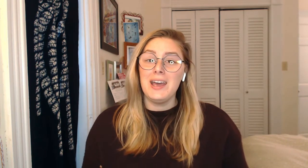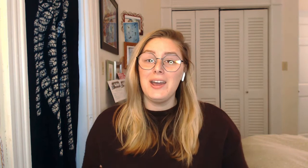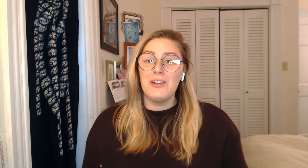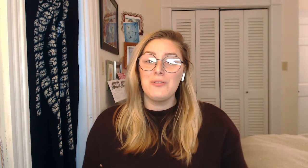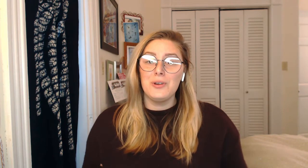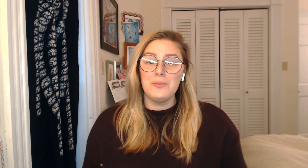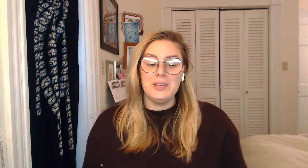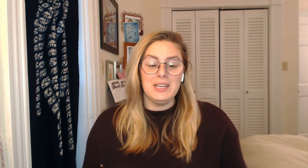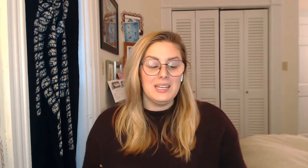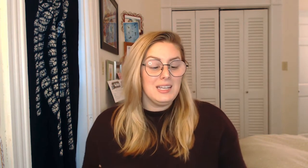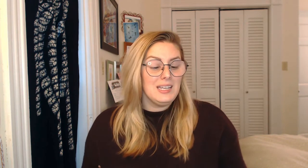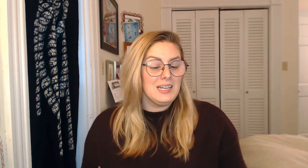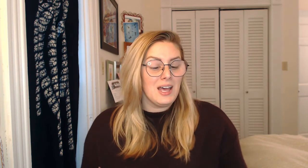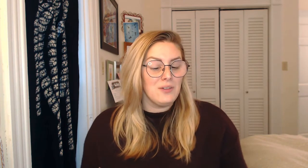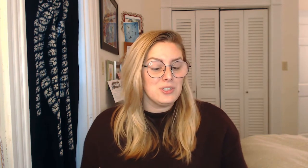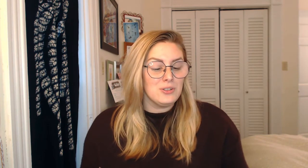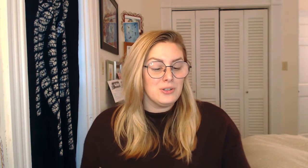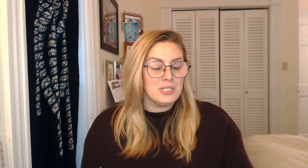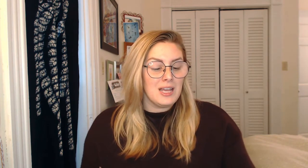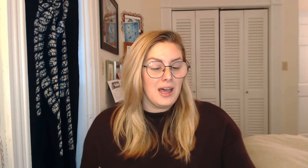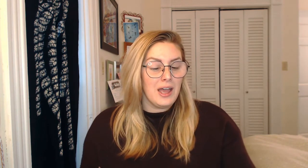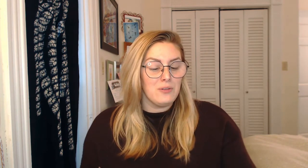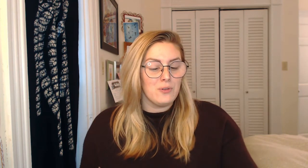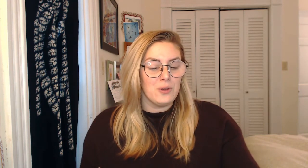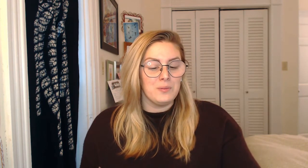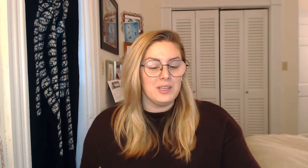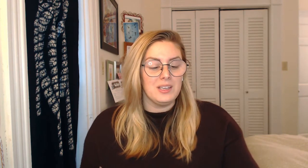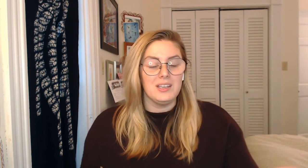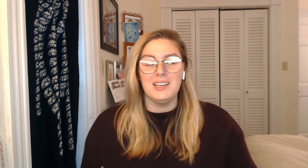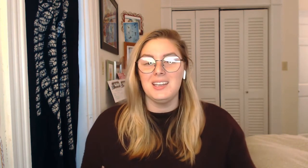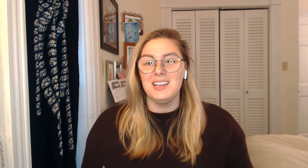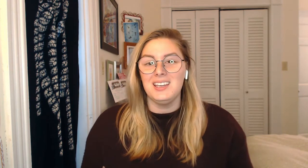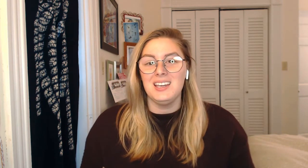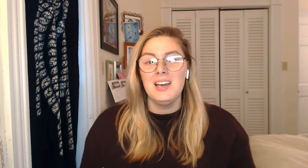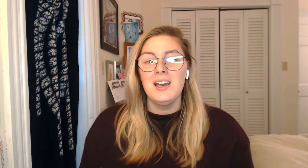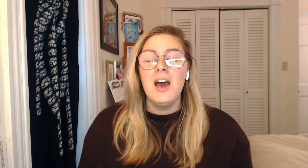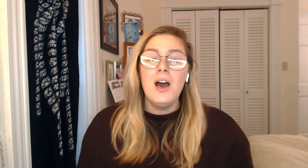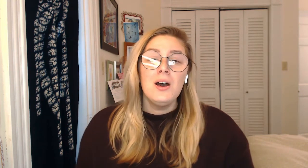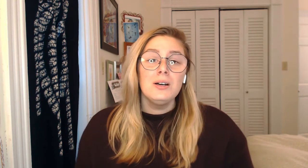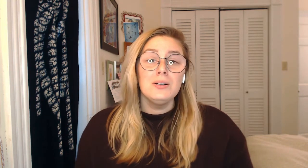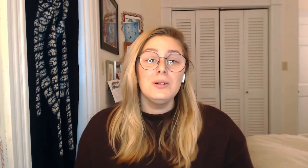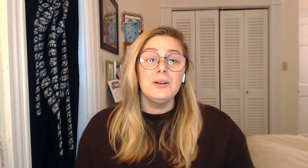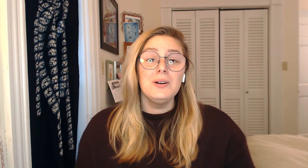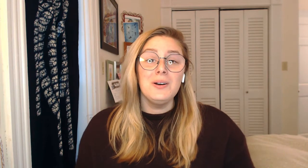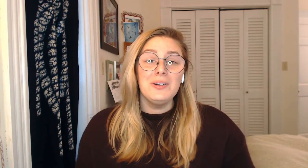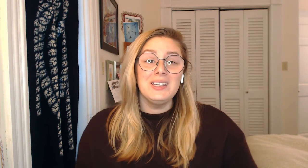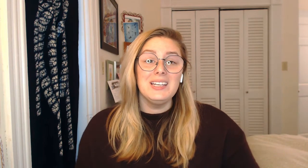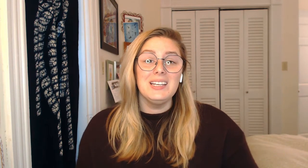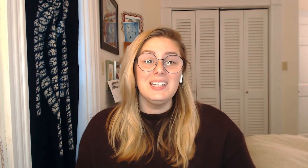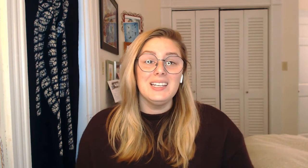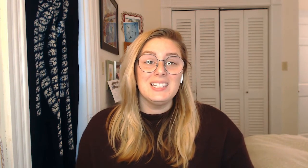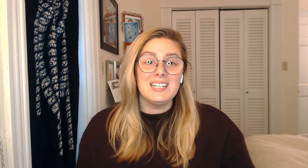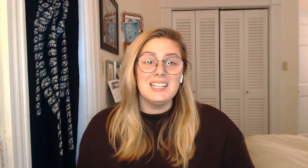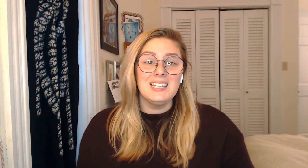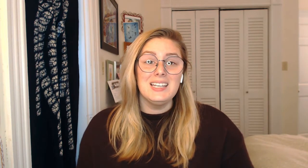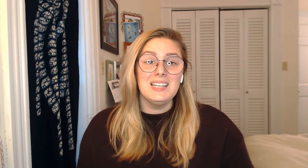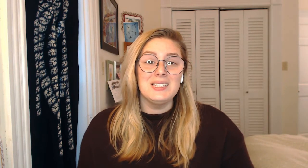for me, enough to die for me. Oh, it is